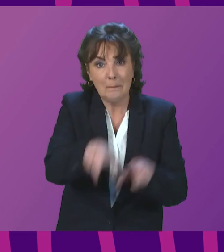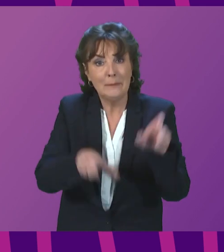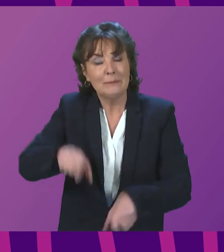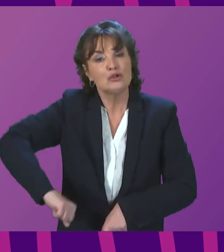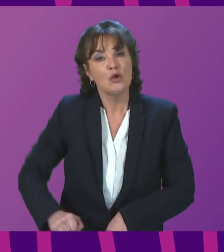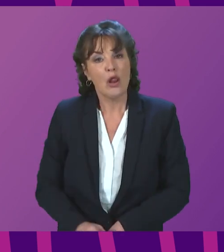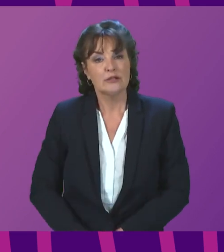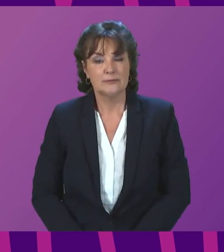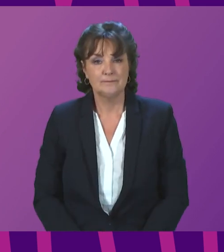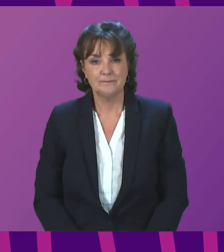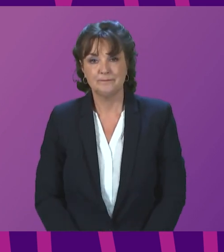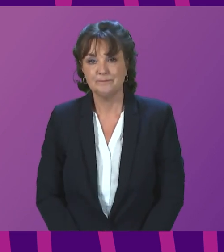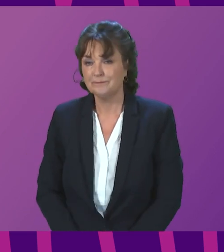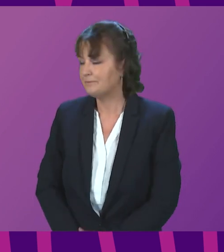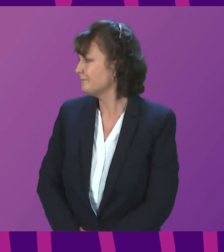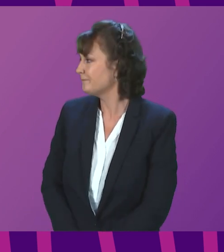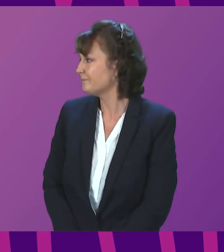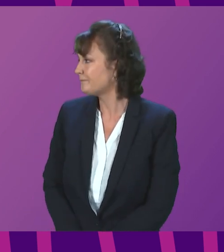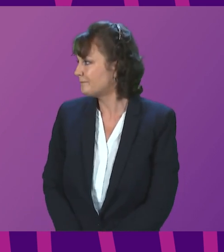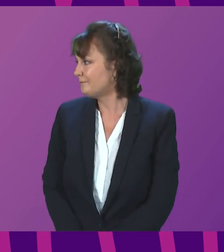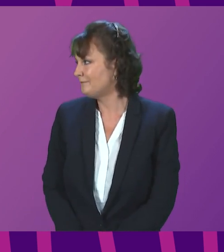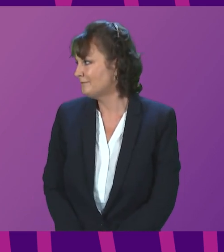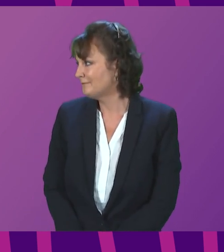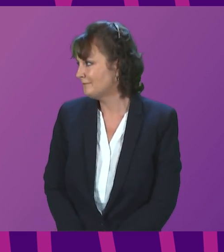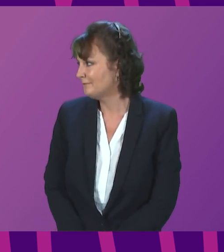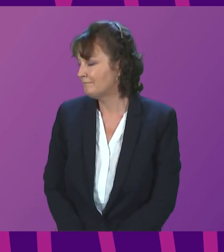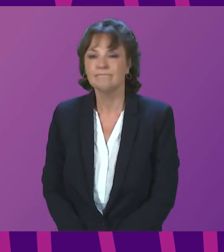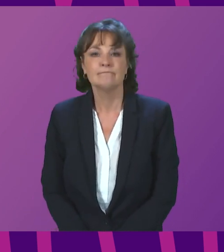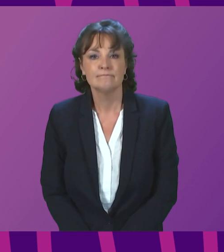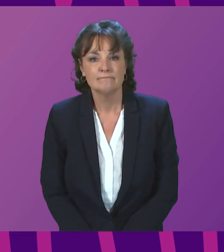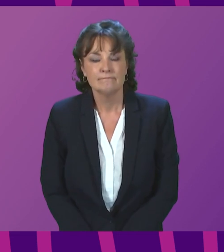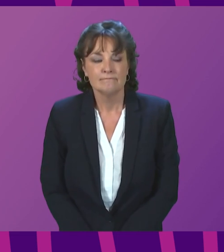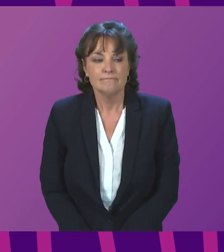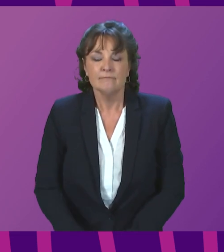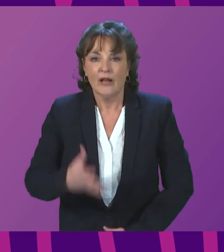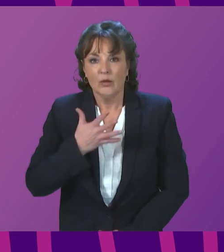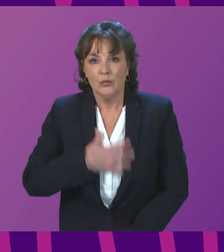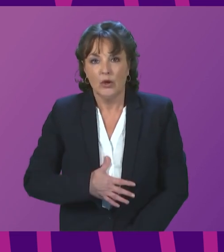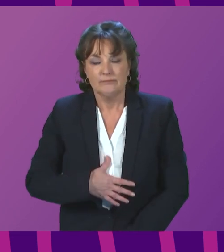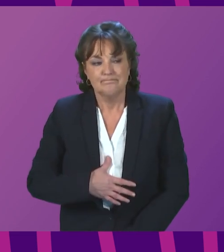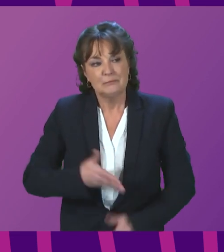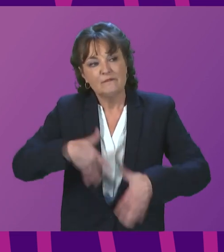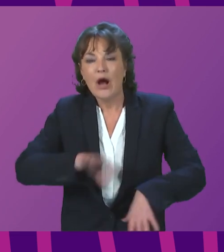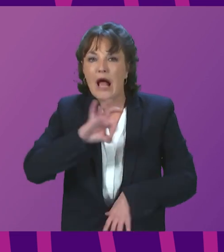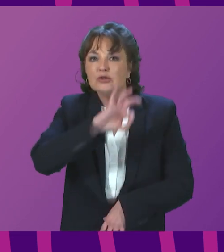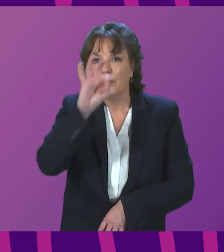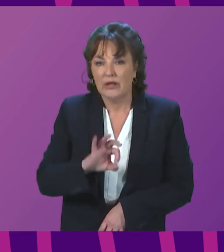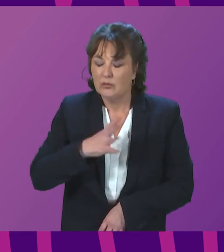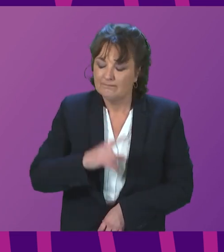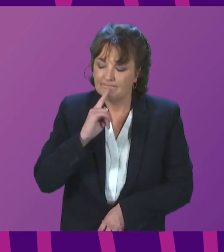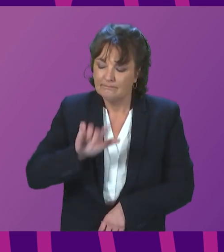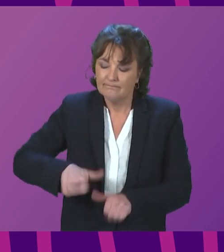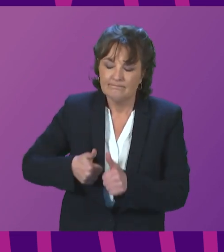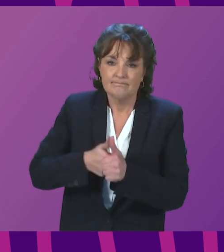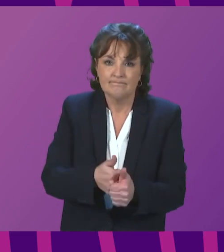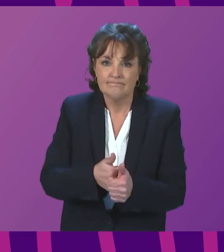Question number two, Anna Sarwar. President, can I firstly join other party leaders in expressing our continued solidarity with the people